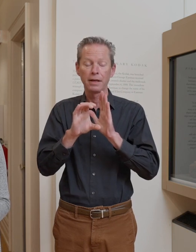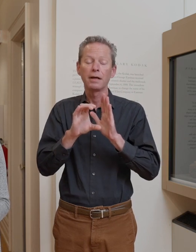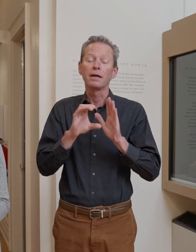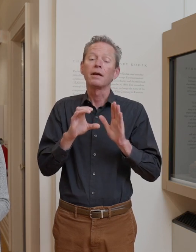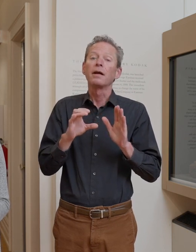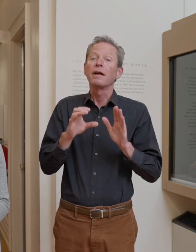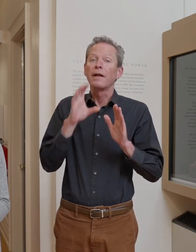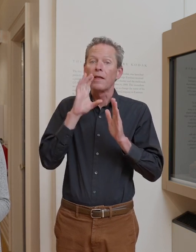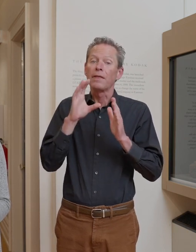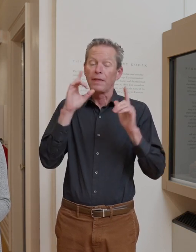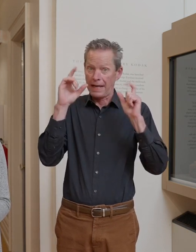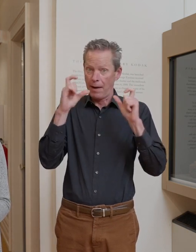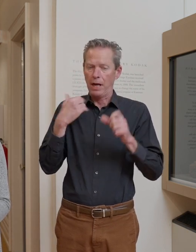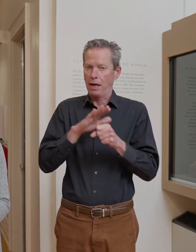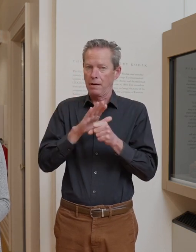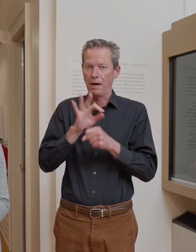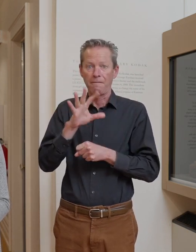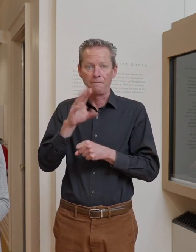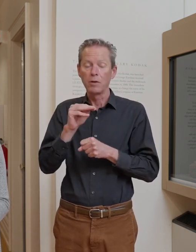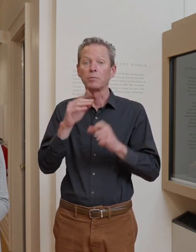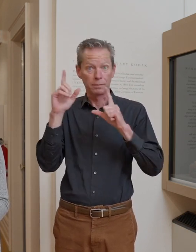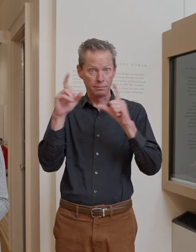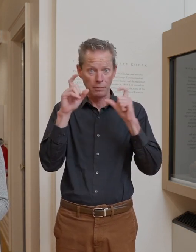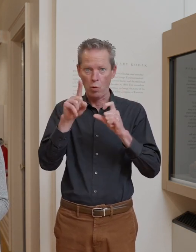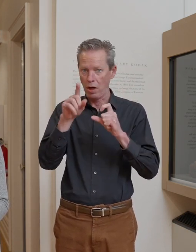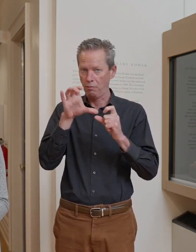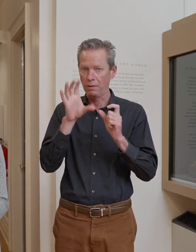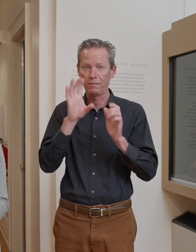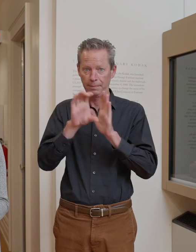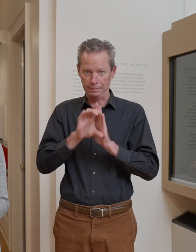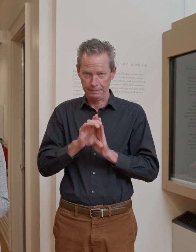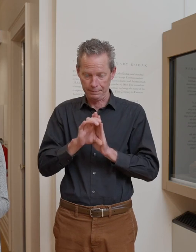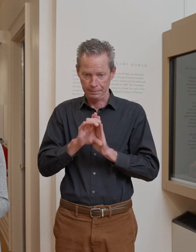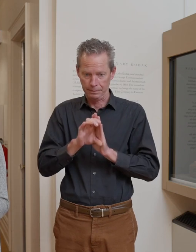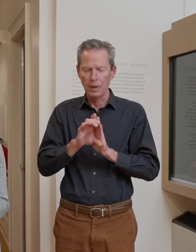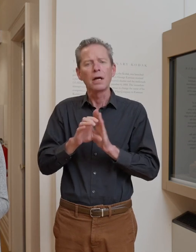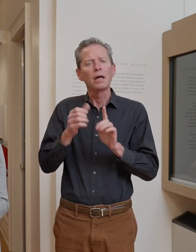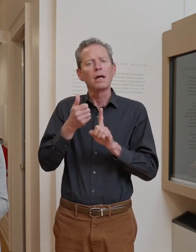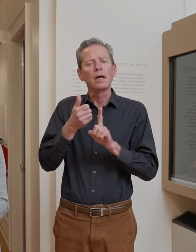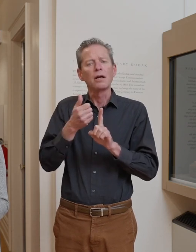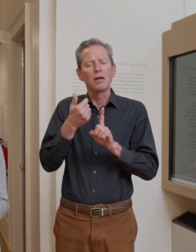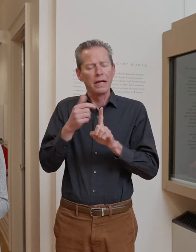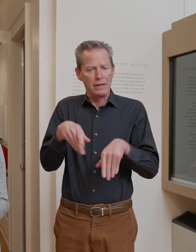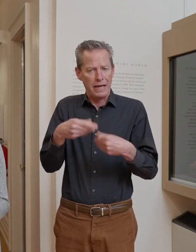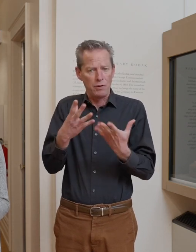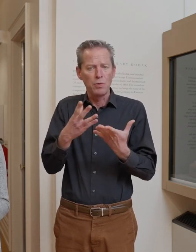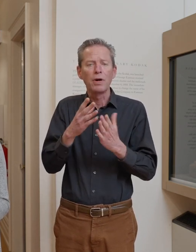with enough film to take a hundred photographs or a hundred images. He gave you a little notebook and a pencil so you could keep track